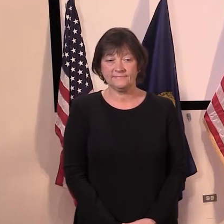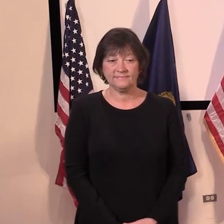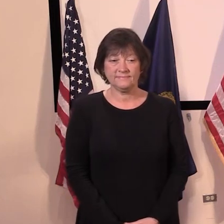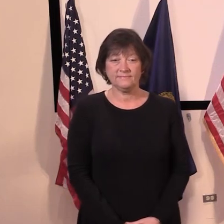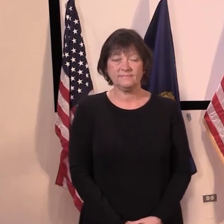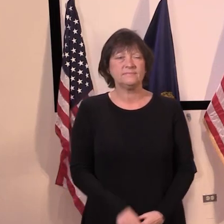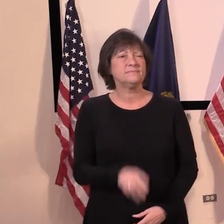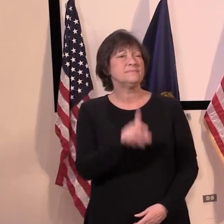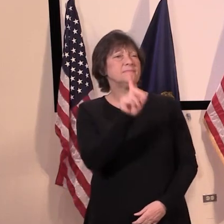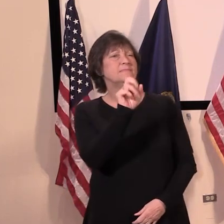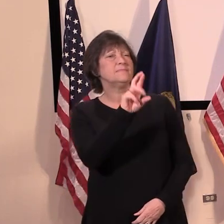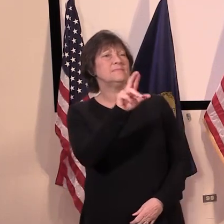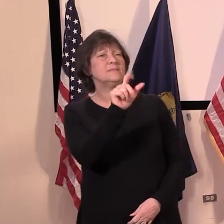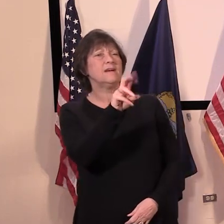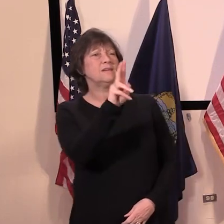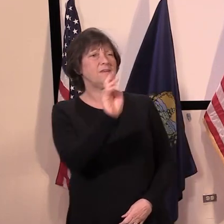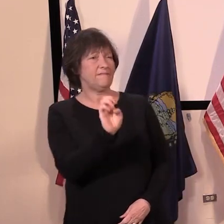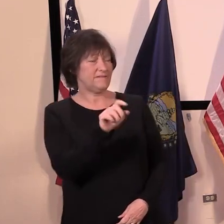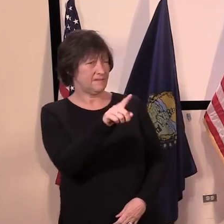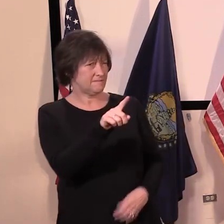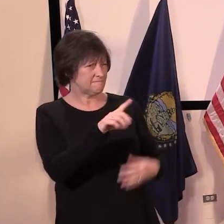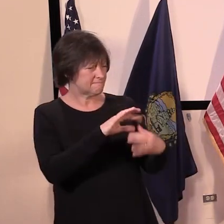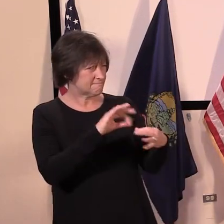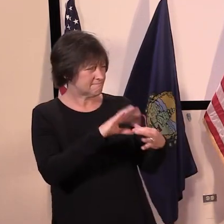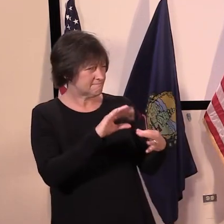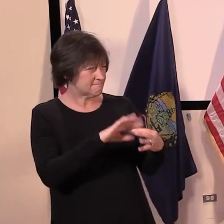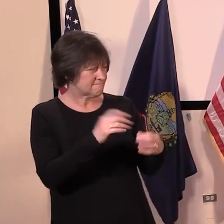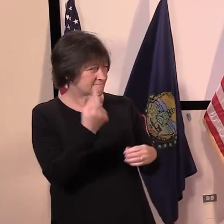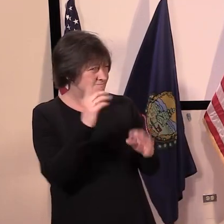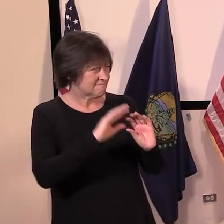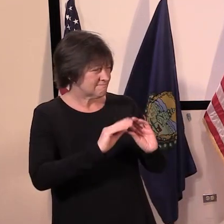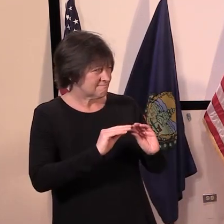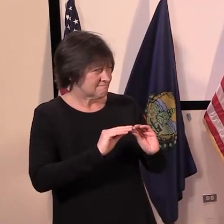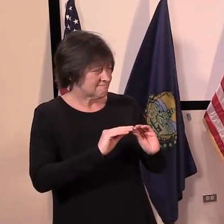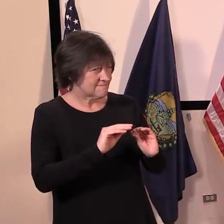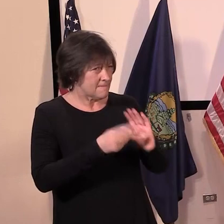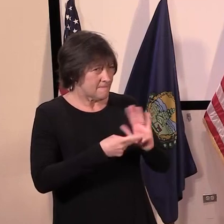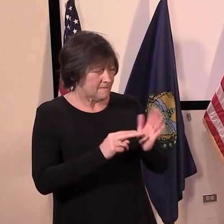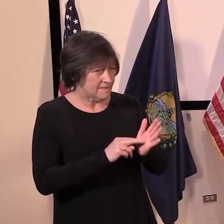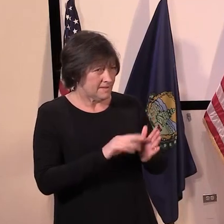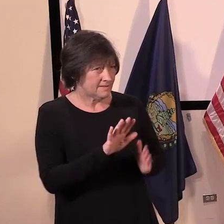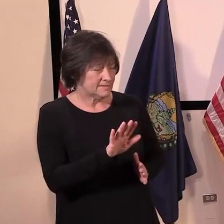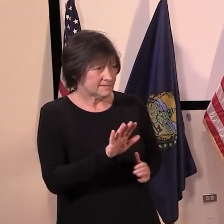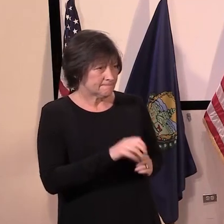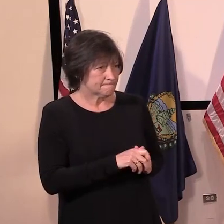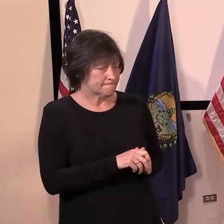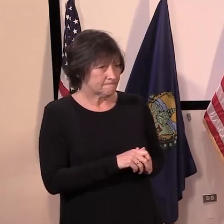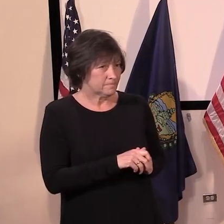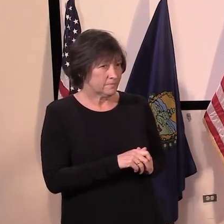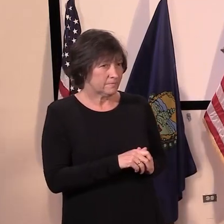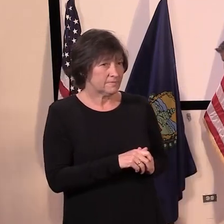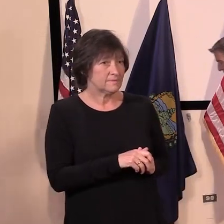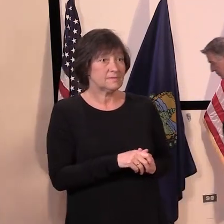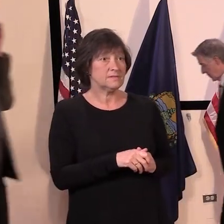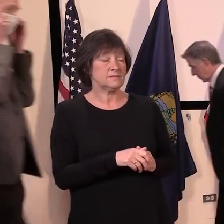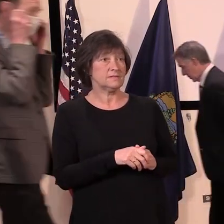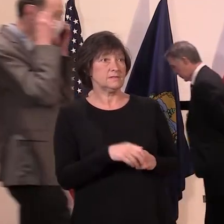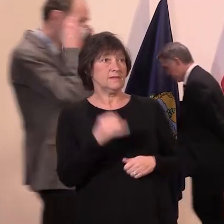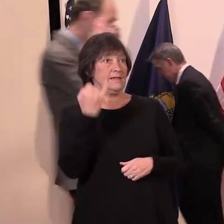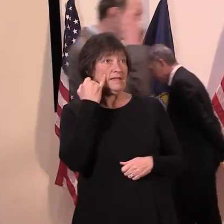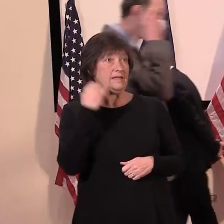Dr. Levine, are you saying that you'd be worse off staying, you know, reacting to the fear of COVID?